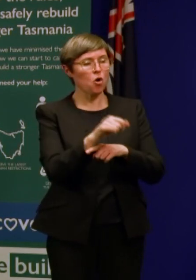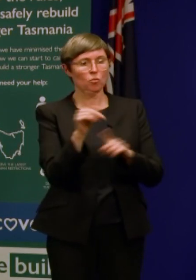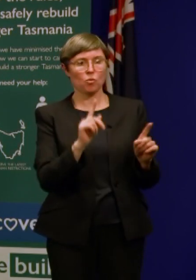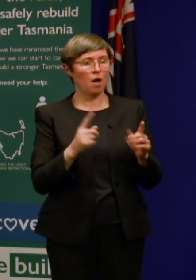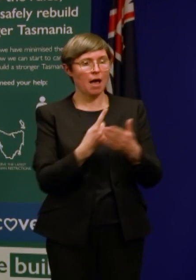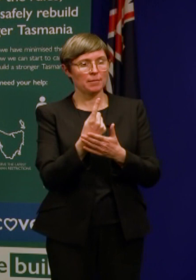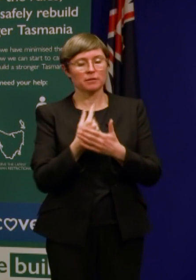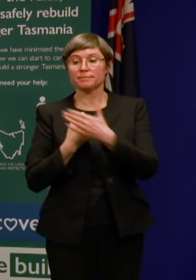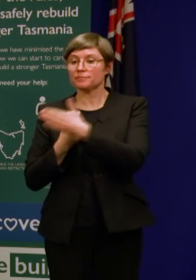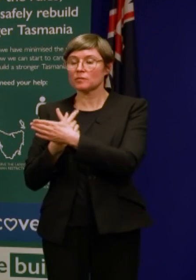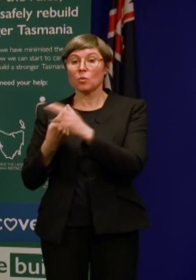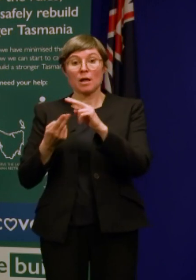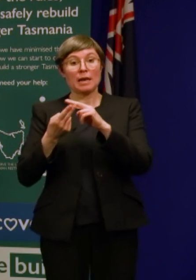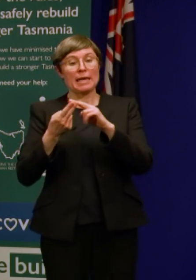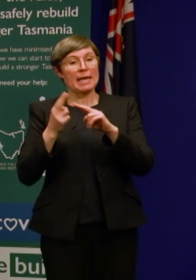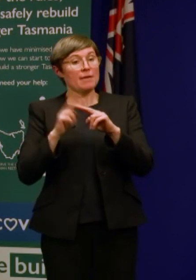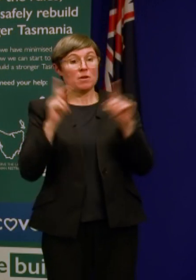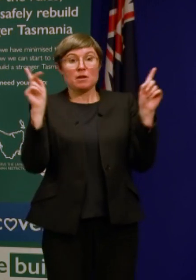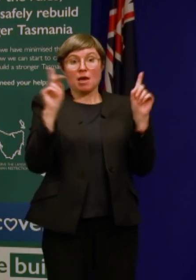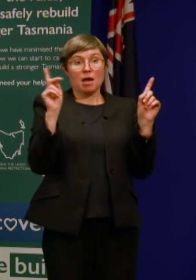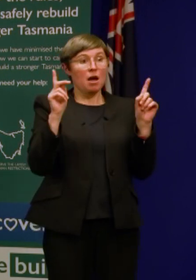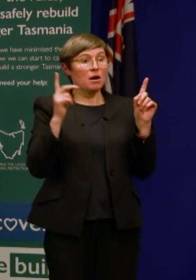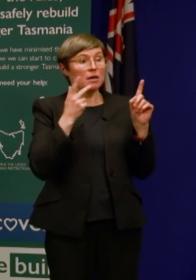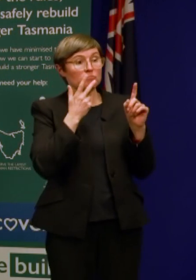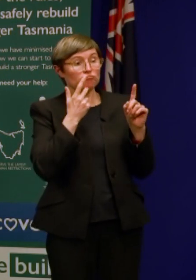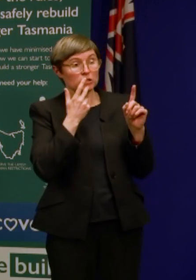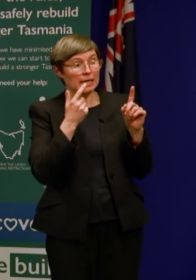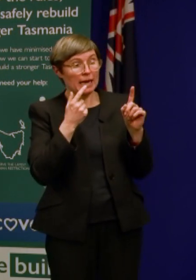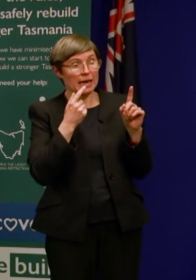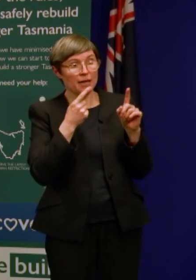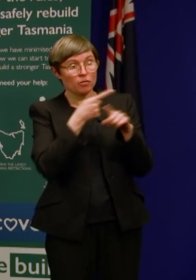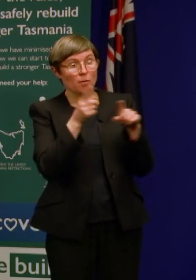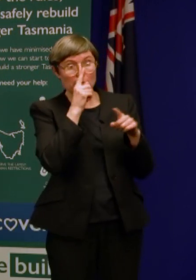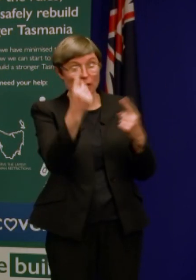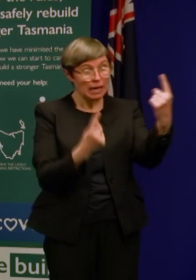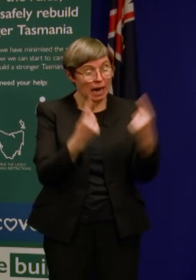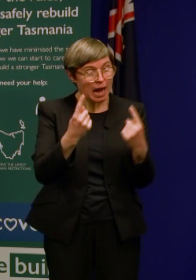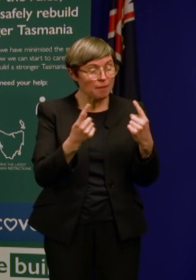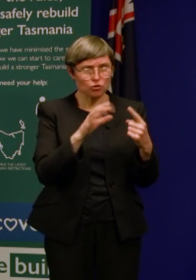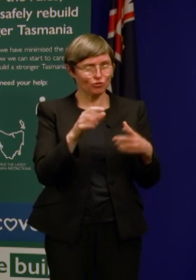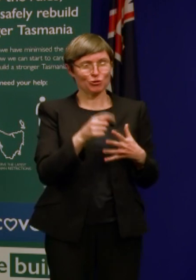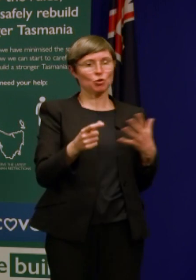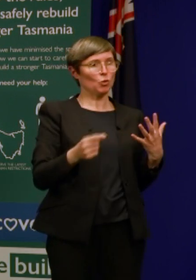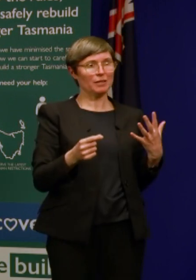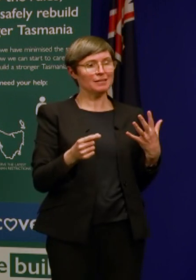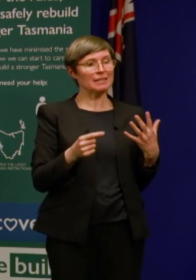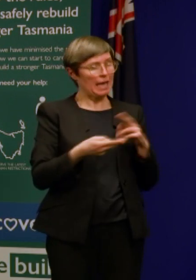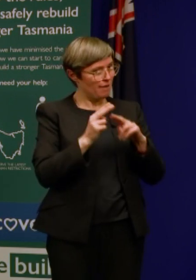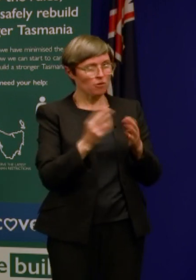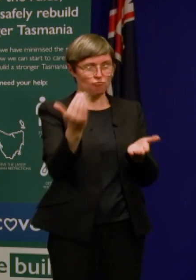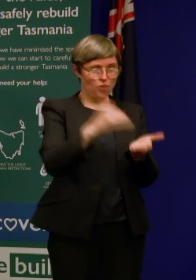quarantine, if somebody at the moment, they don't have a choice. They will go into quarantine if they arrive in Tasmania now.